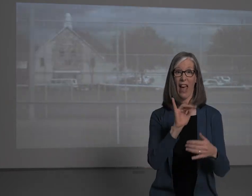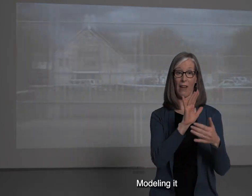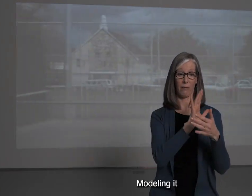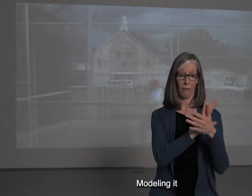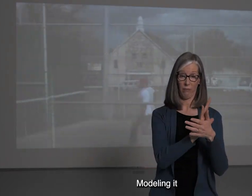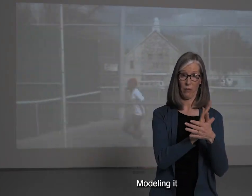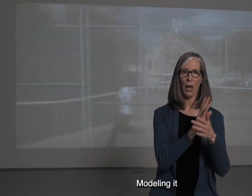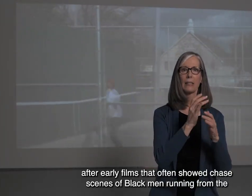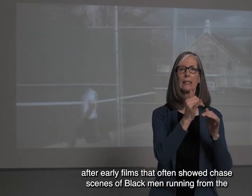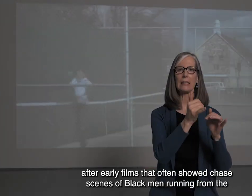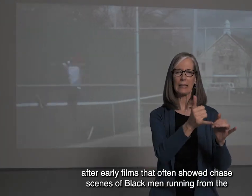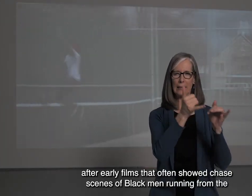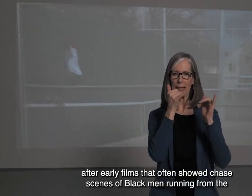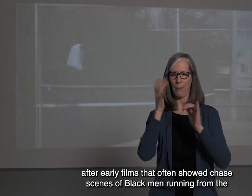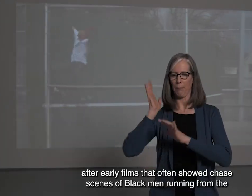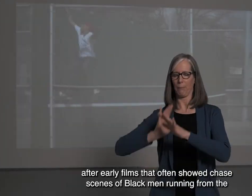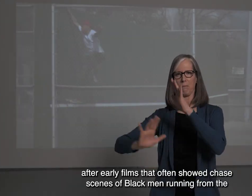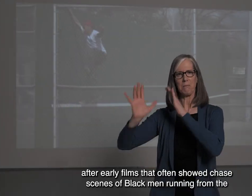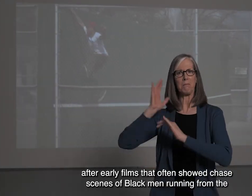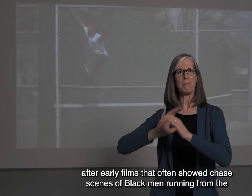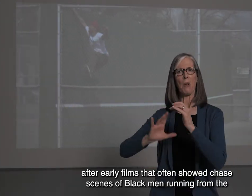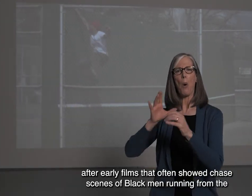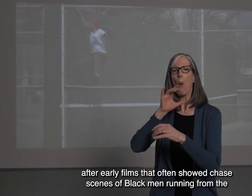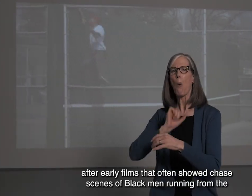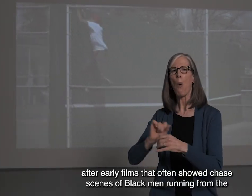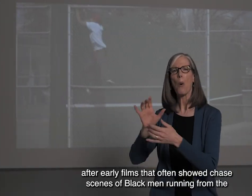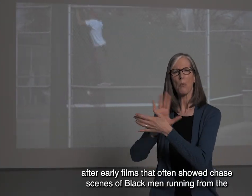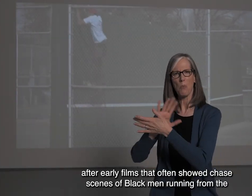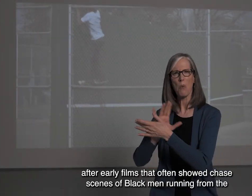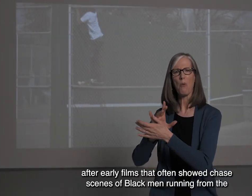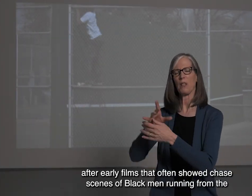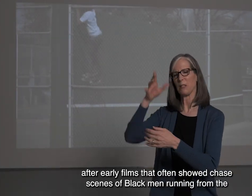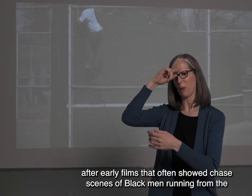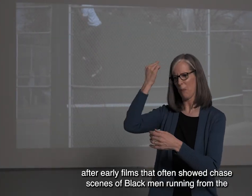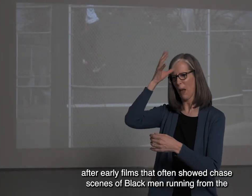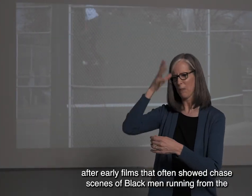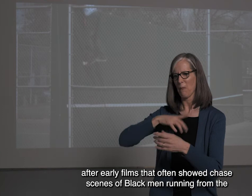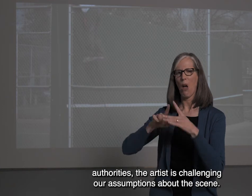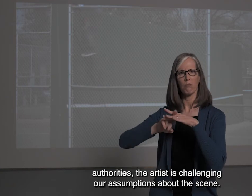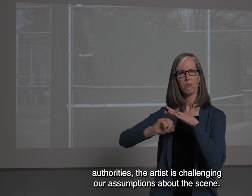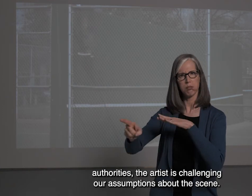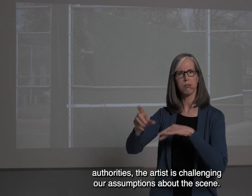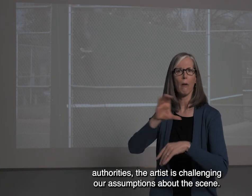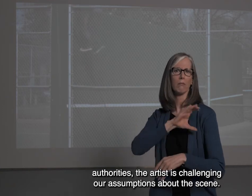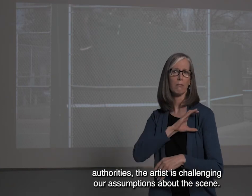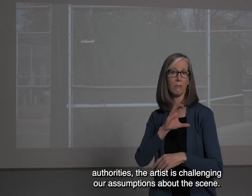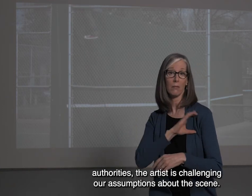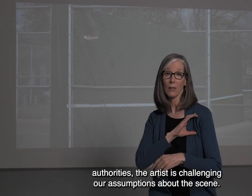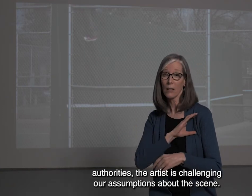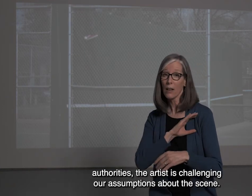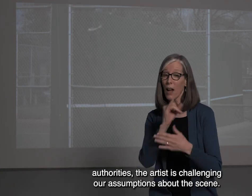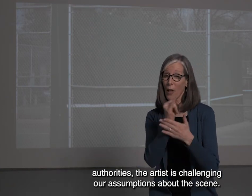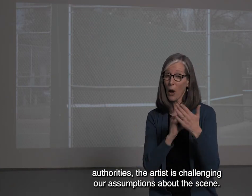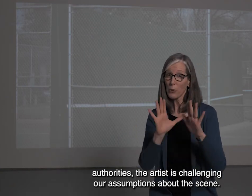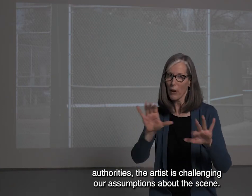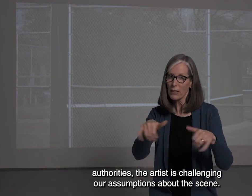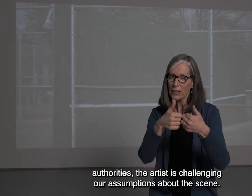Modeling it after early films that often showed chase scenes of black men running from the authorities, the artist is challenging our